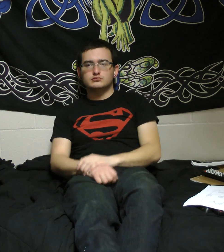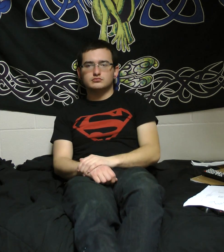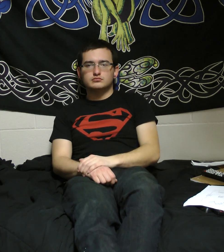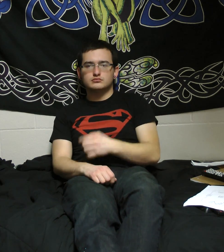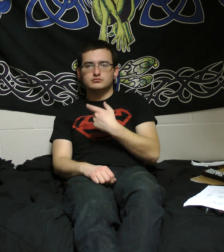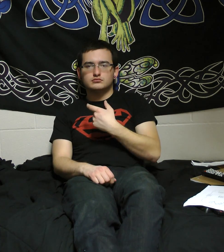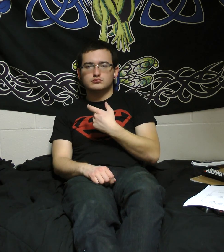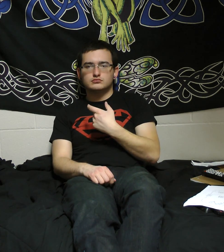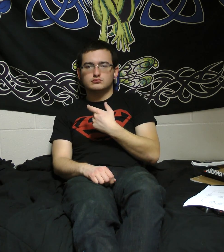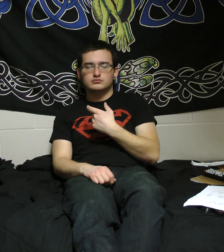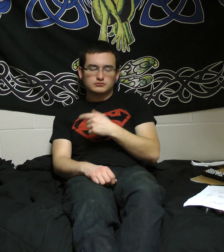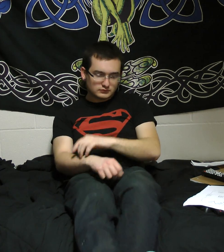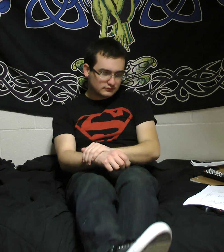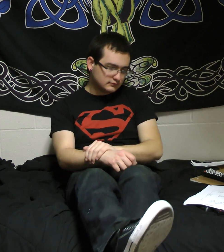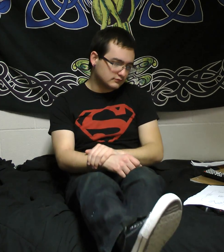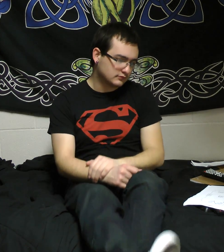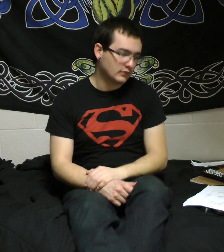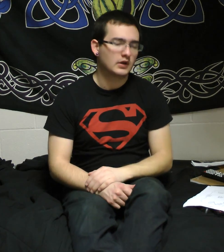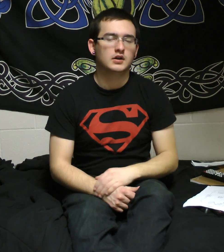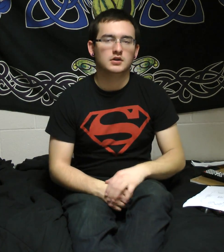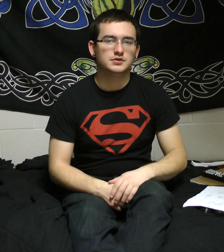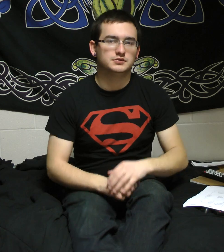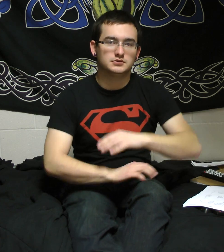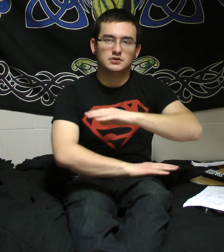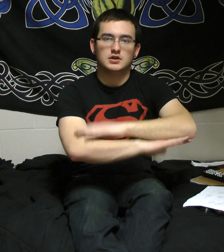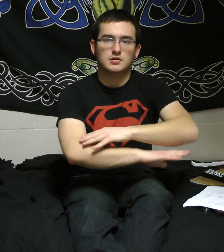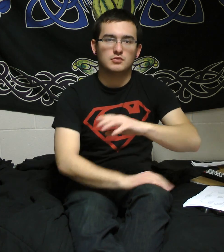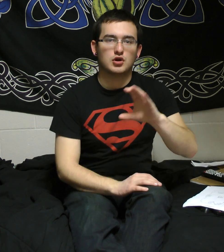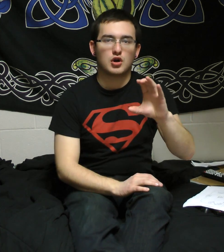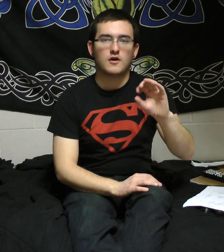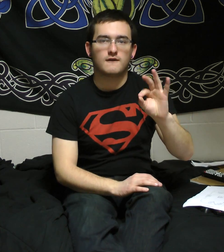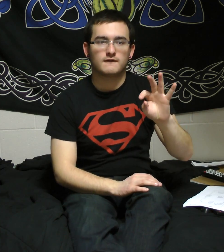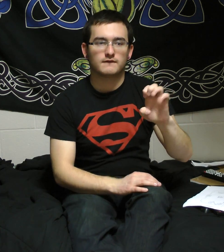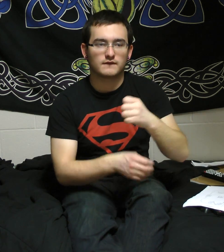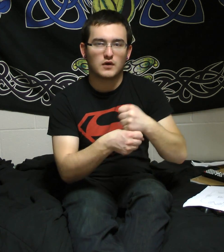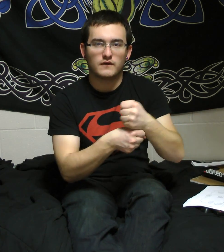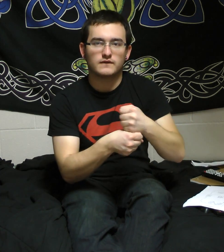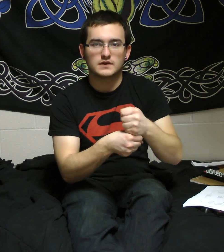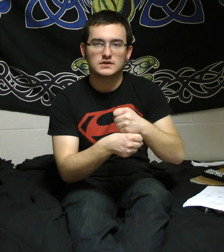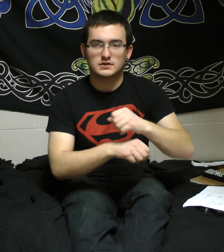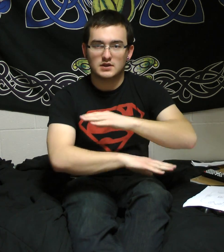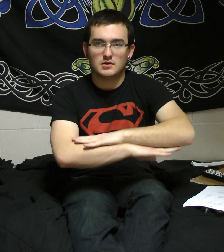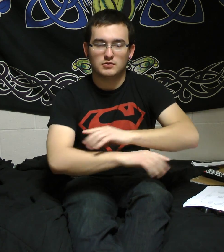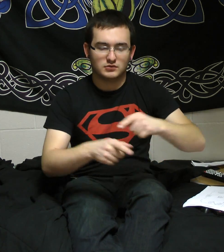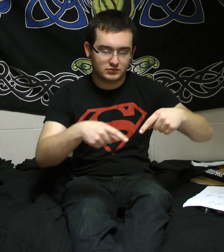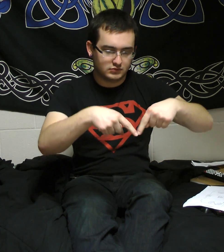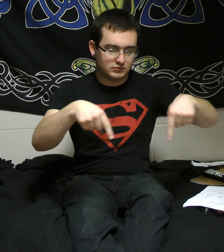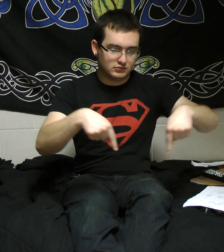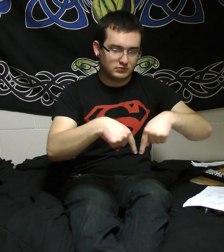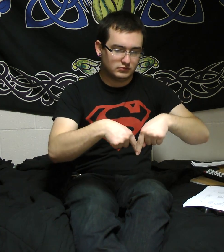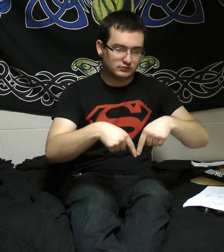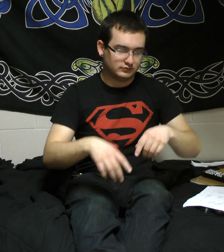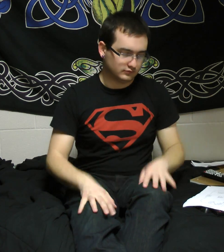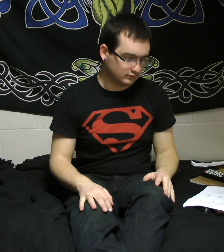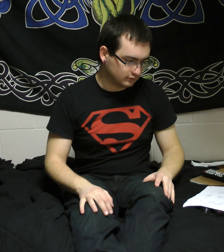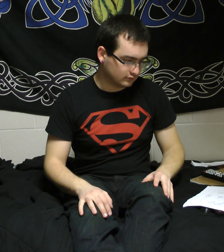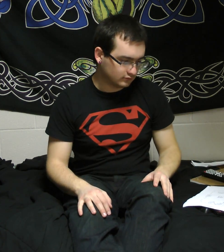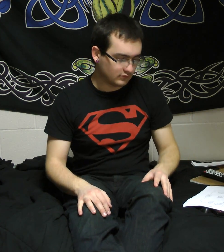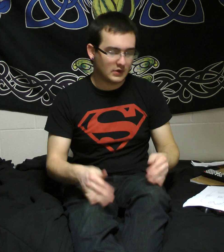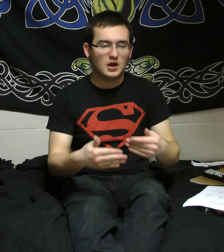arrange for every girl to have your charm Late every minute,